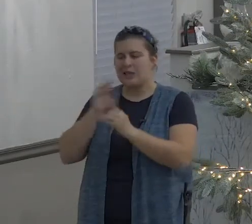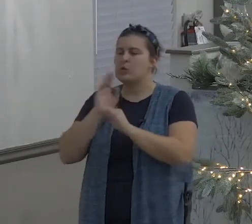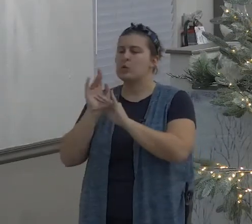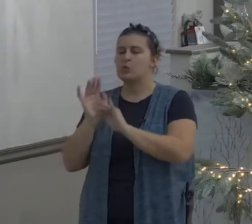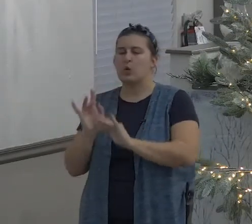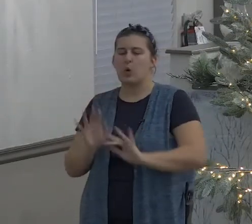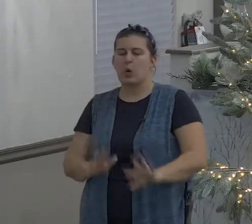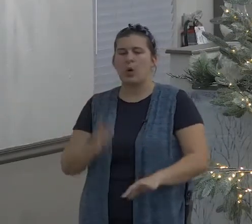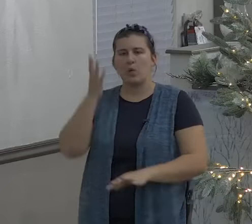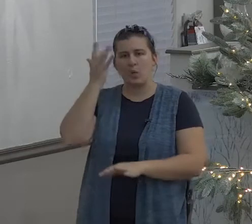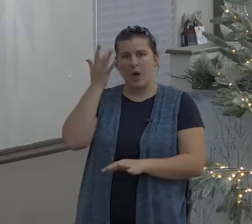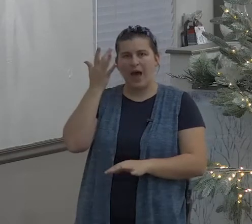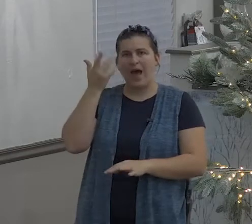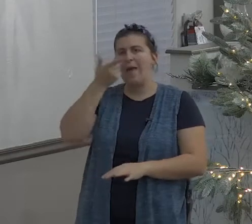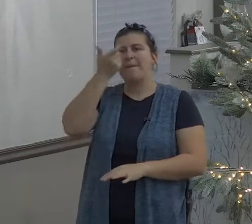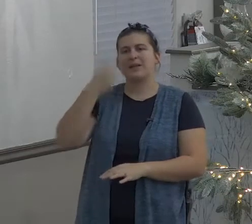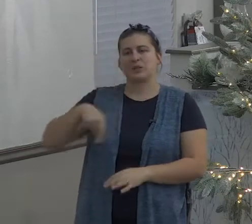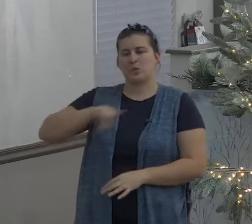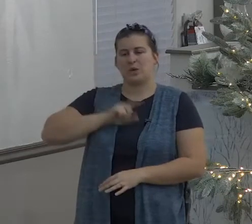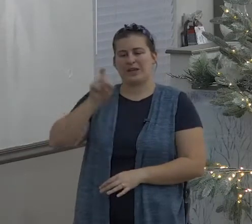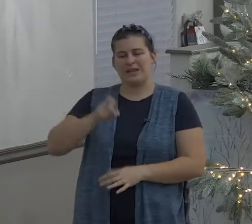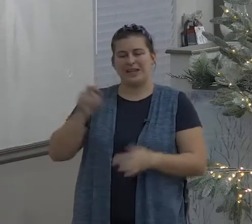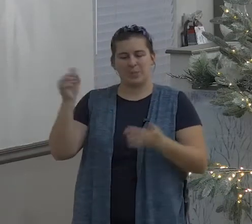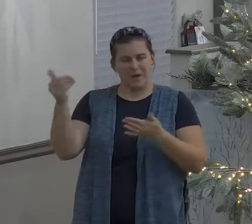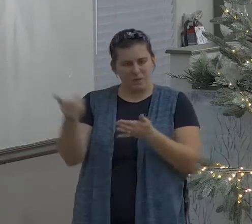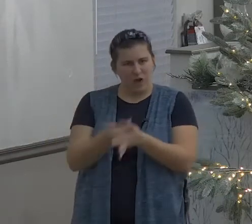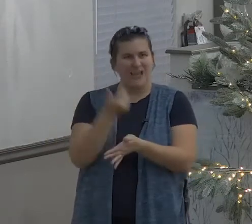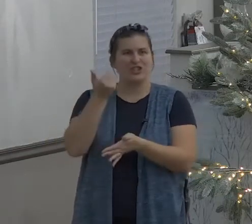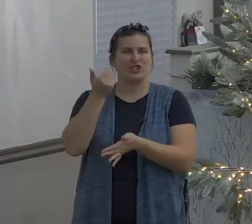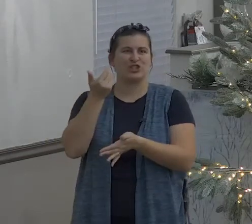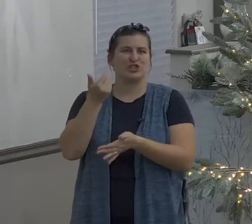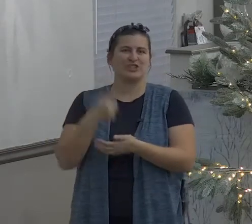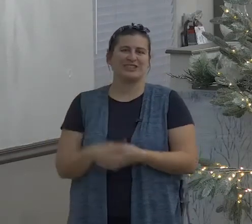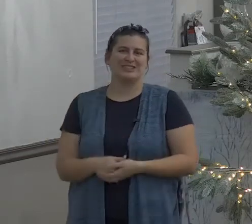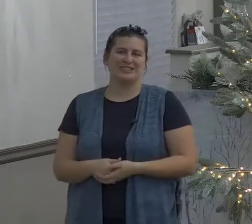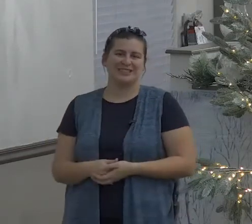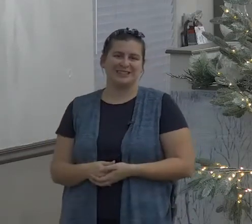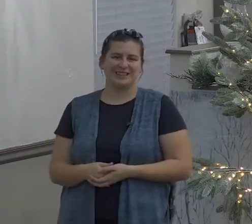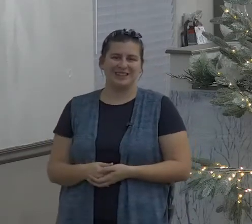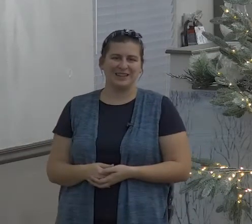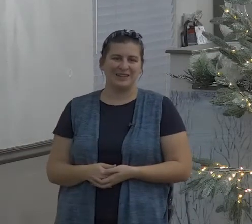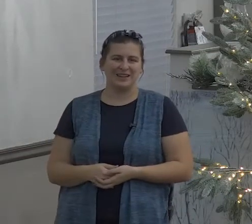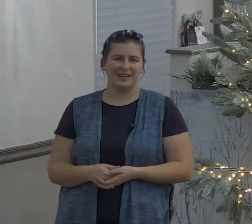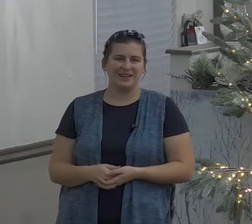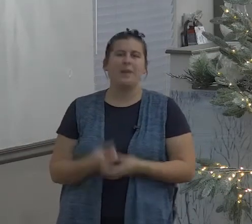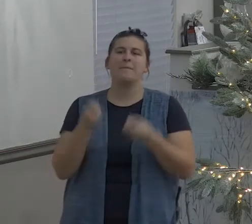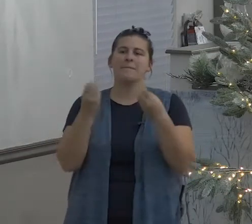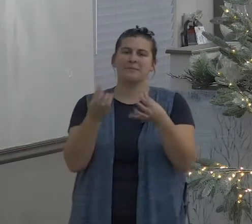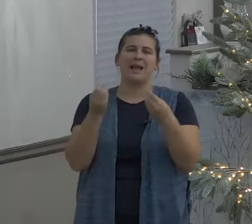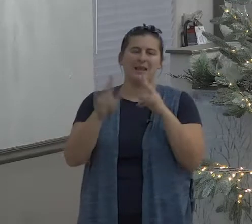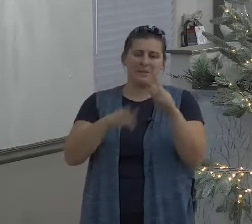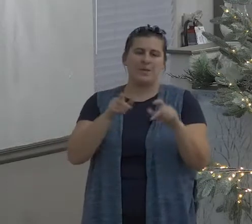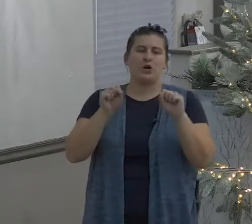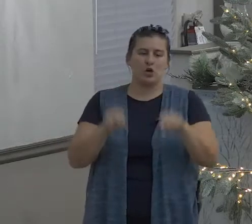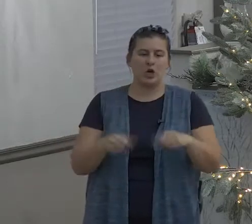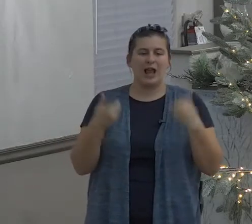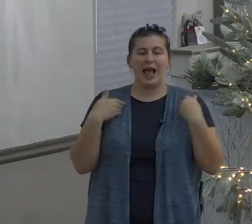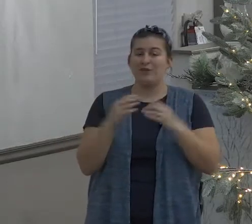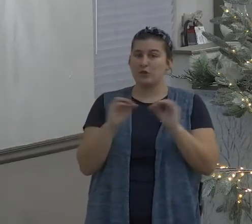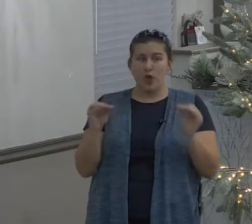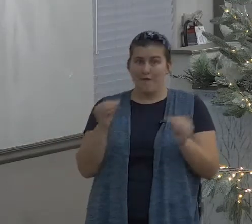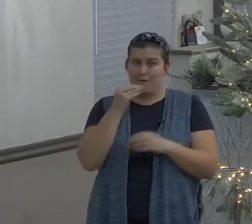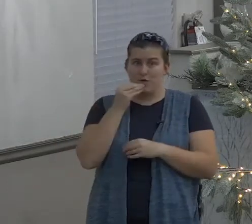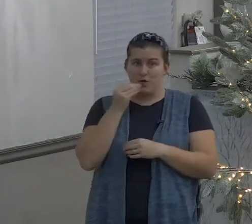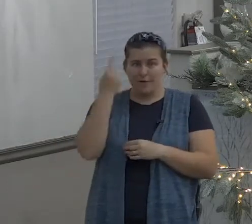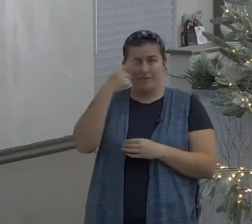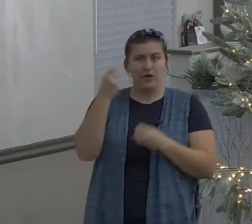cold stream and get a fresh drink of water out of it he leadeth me besides still water why because he